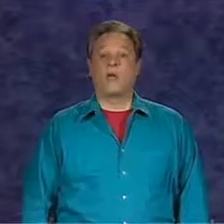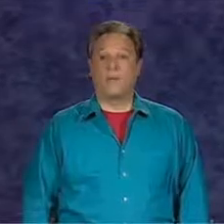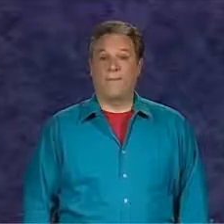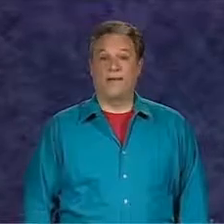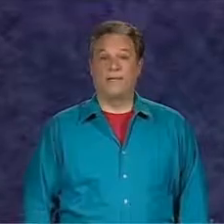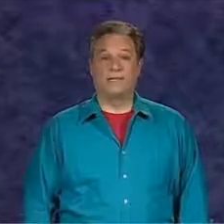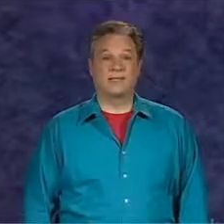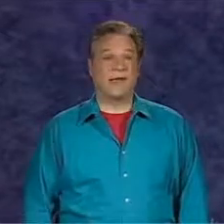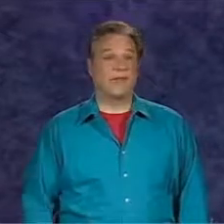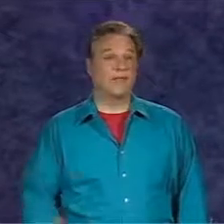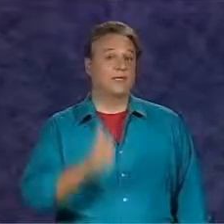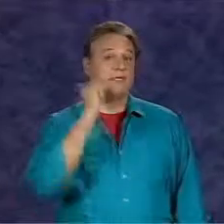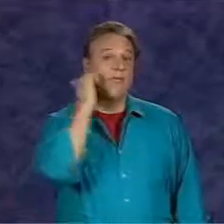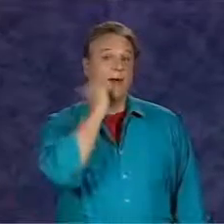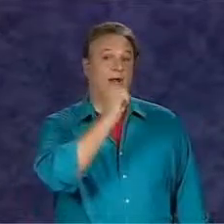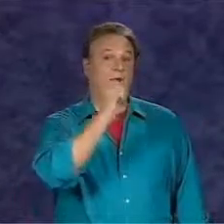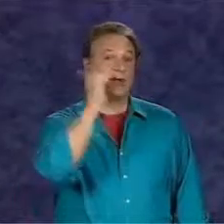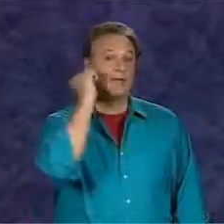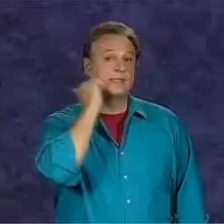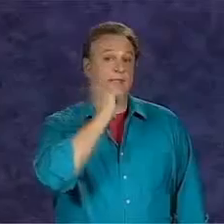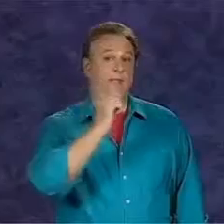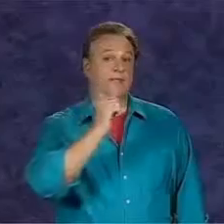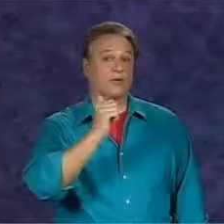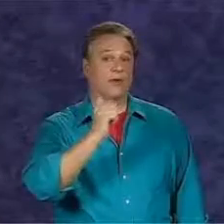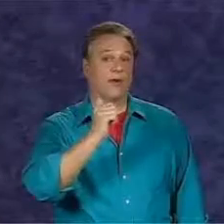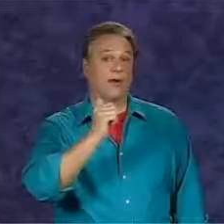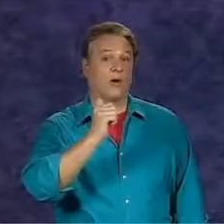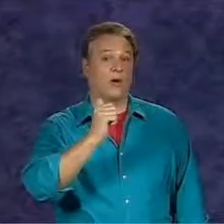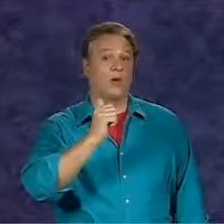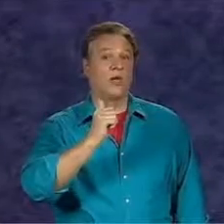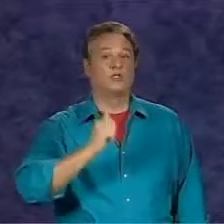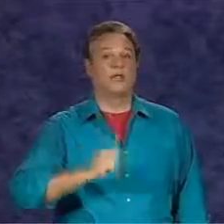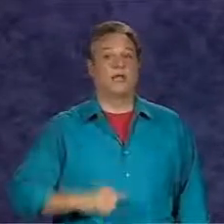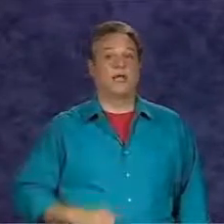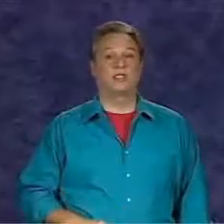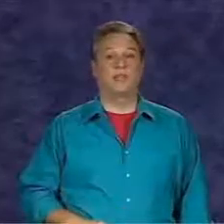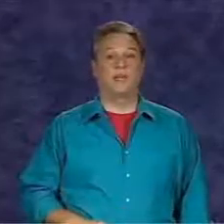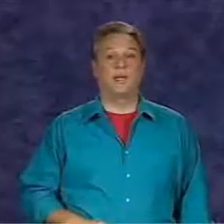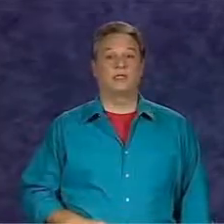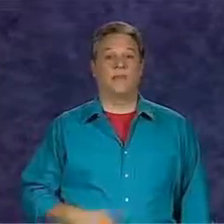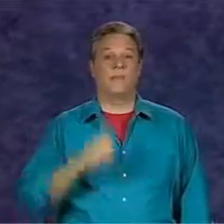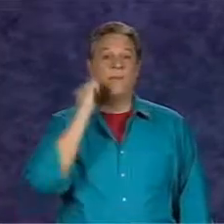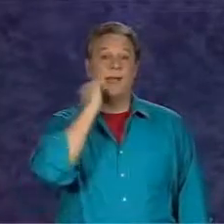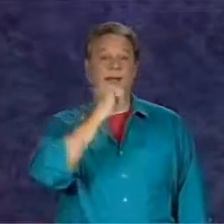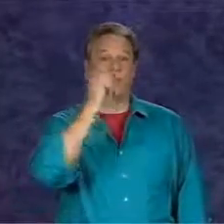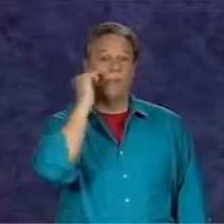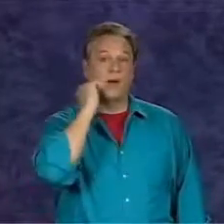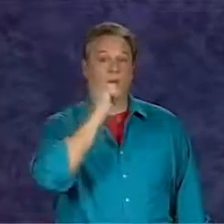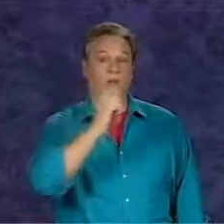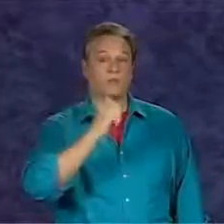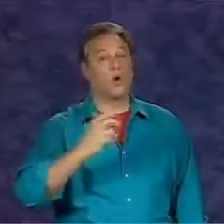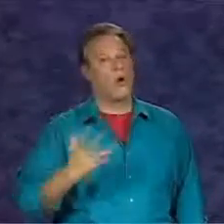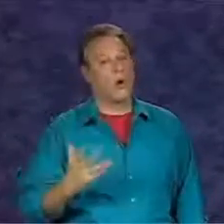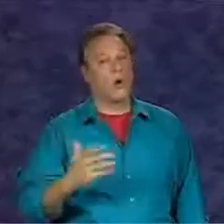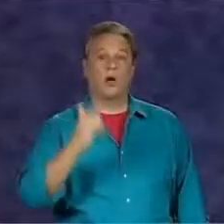Repeatedly sign this modified sign for tomorrow to change the meaning to many tomorrows or